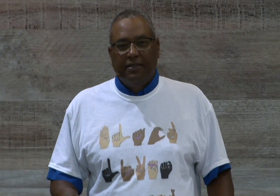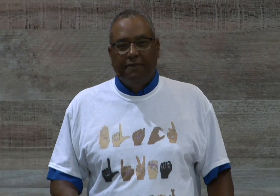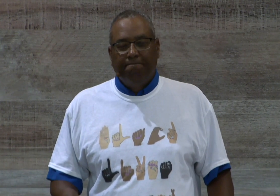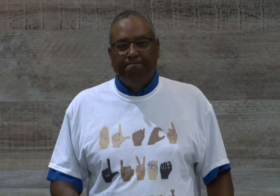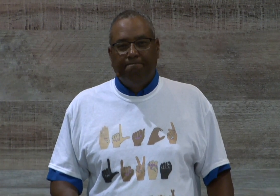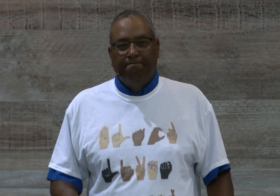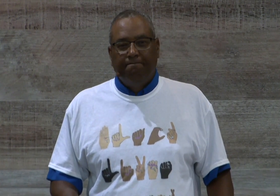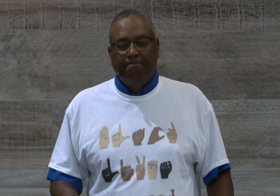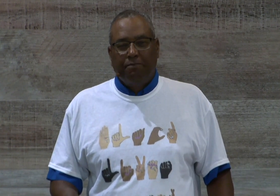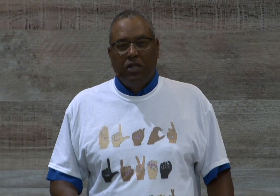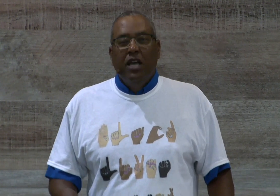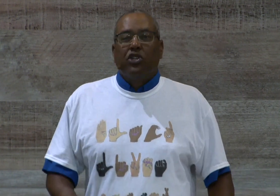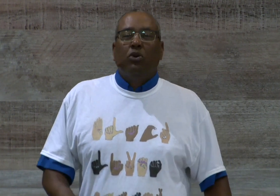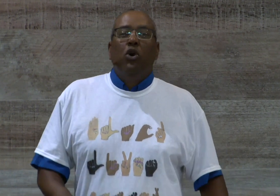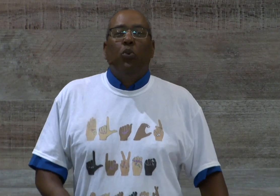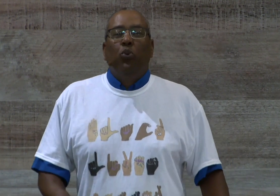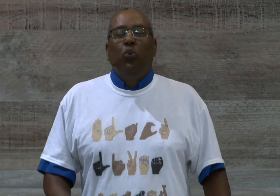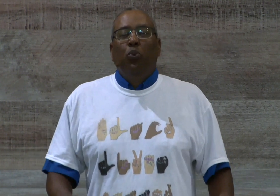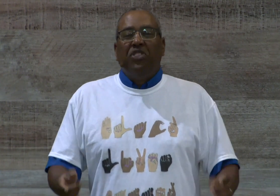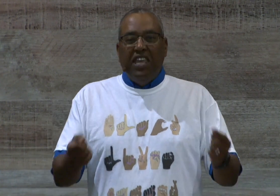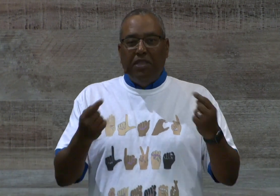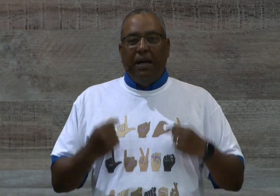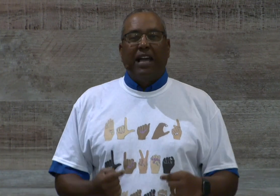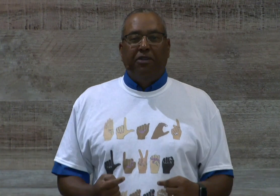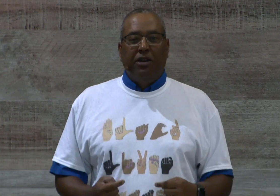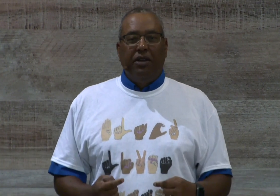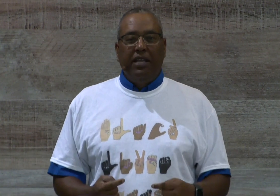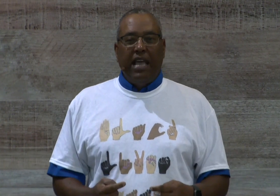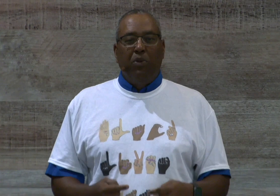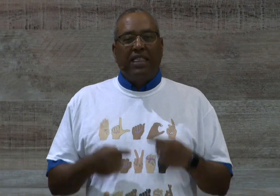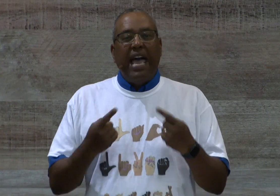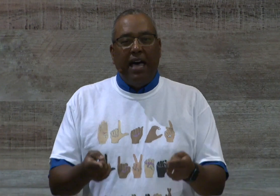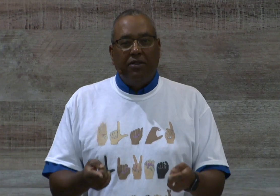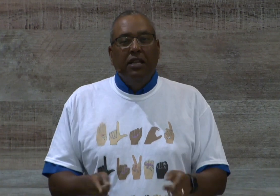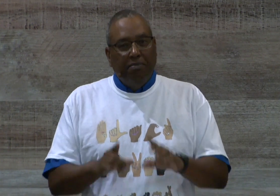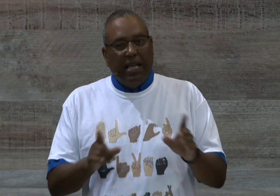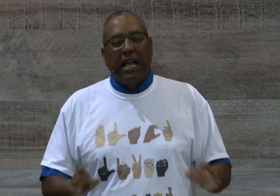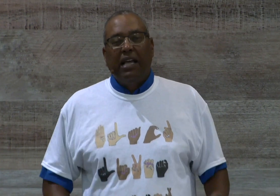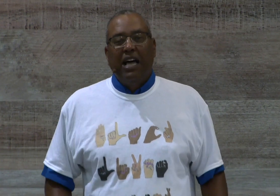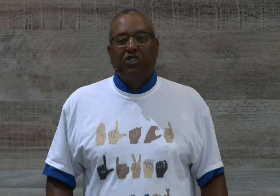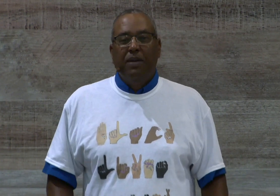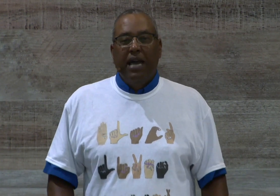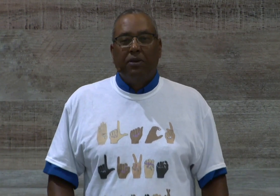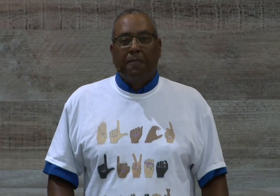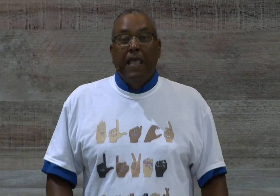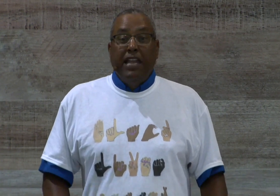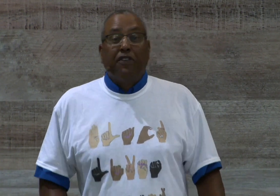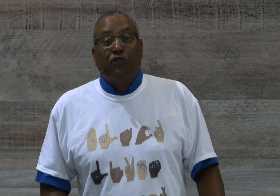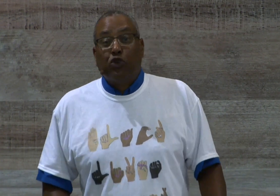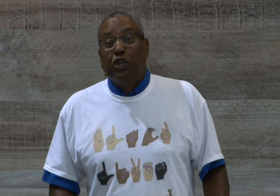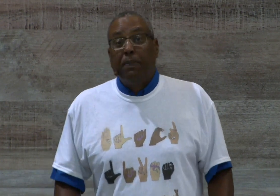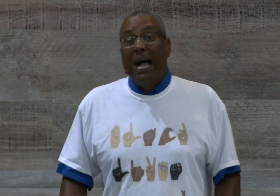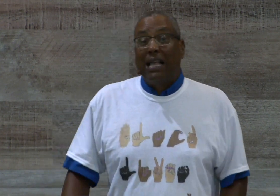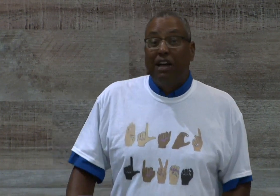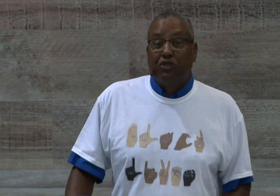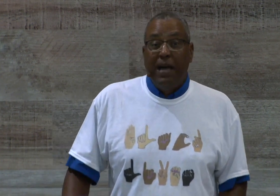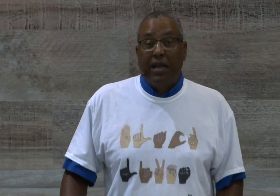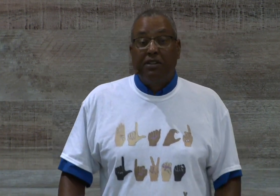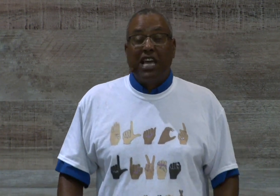Hmm. So, within the black community and without, Black Lives Matter. Now, for truly the Black Lives Matter, it's got to be